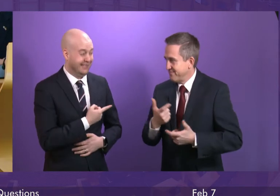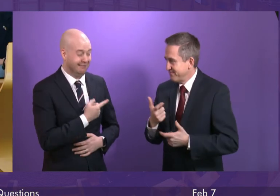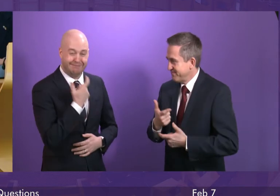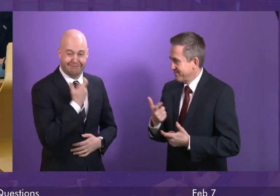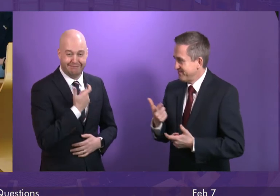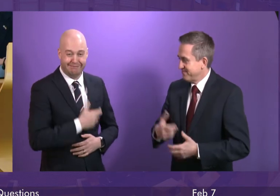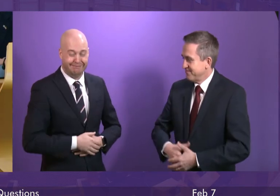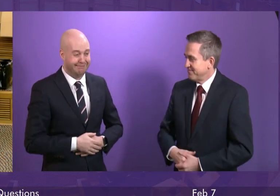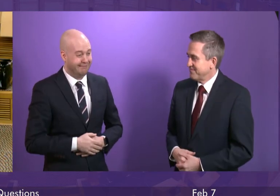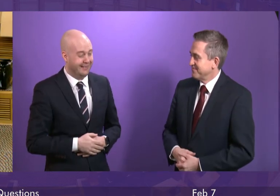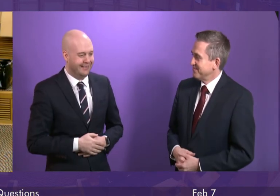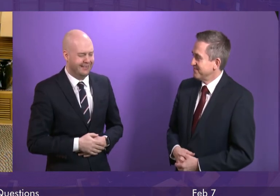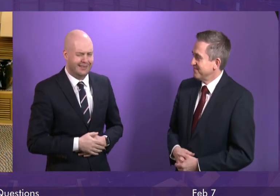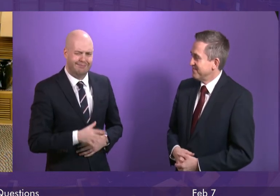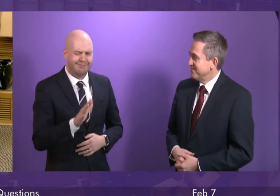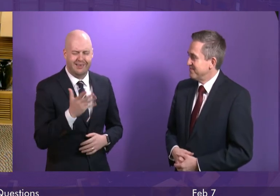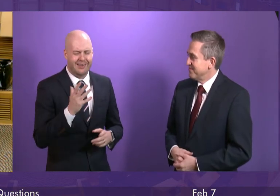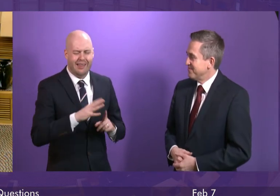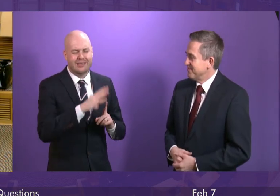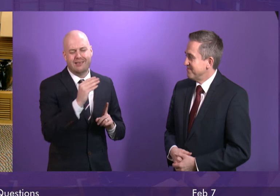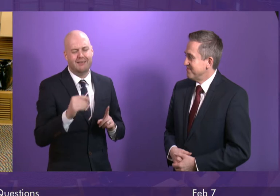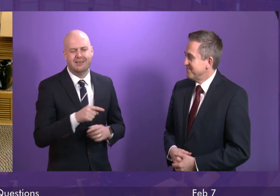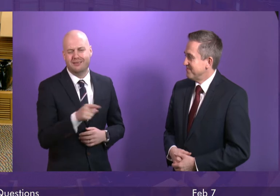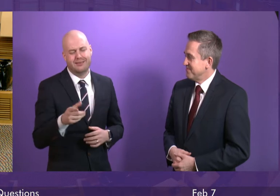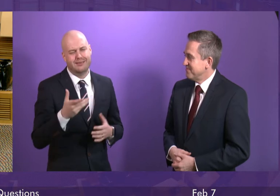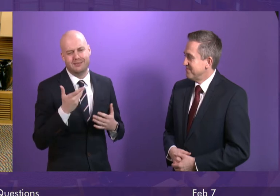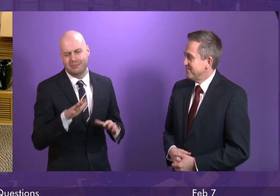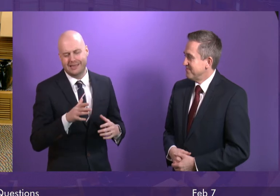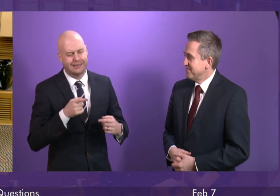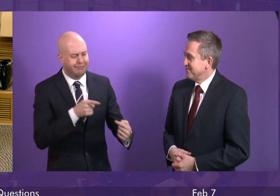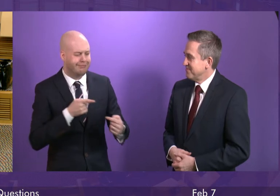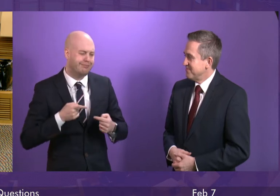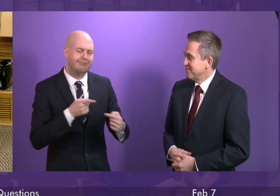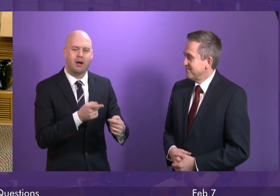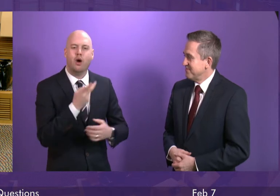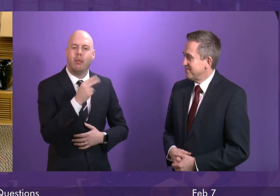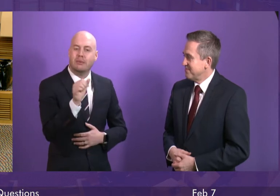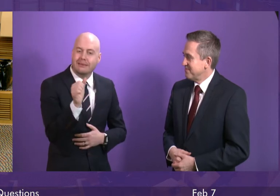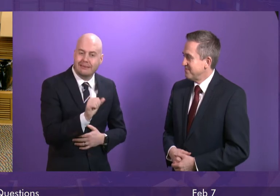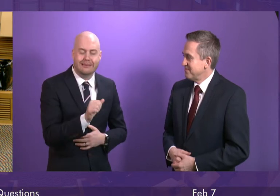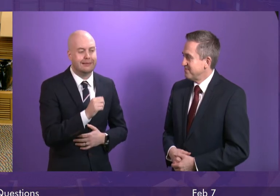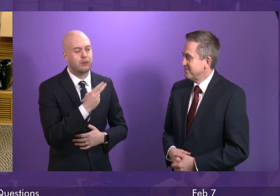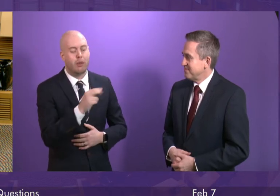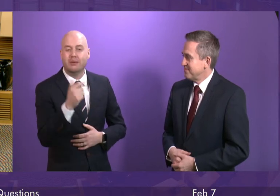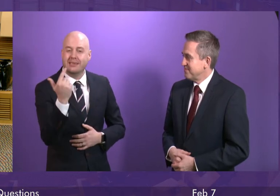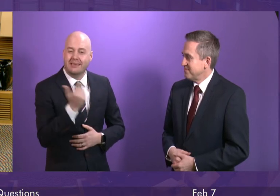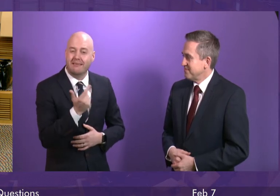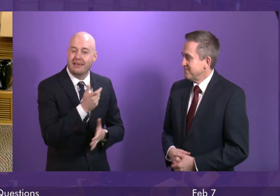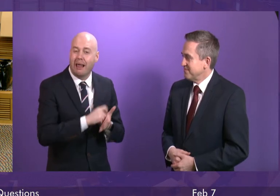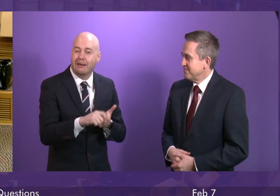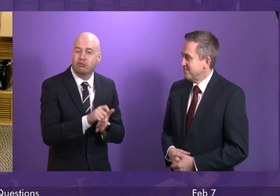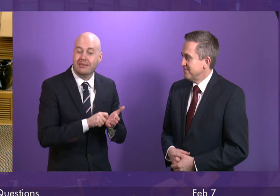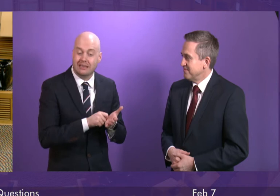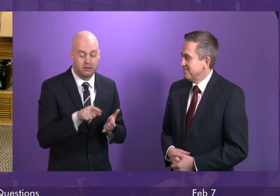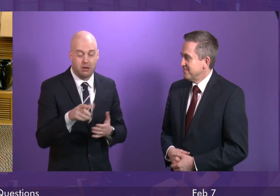I Presiding officer, the Conservatives have fought the 2016 and 2017 elections on a commitment